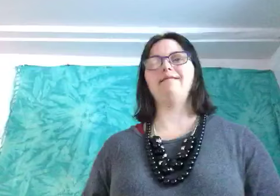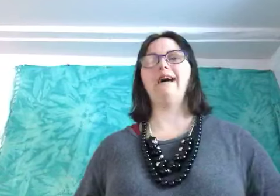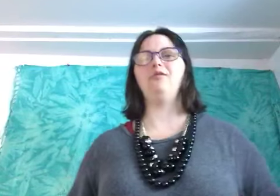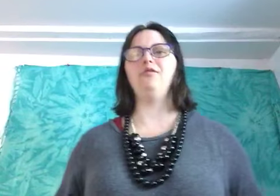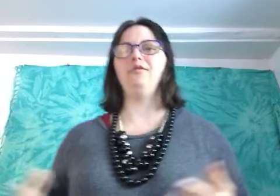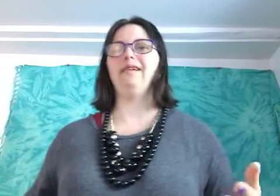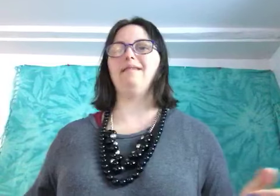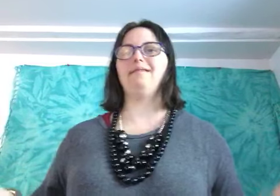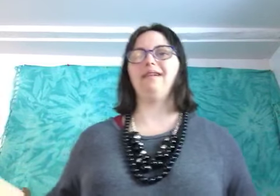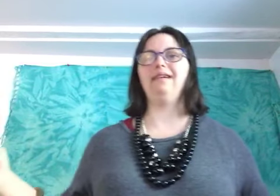how to do things like